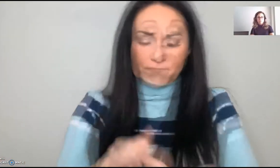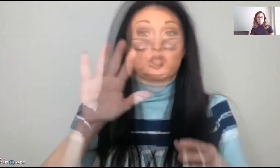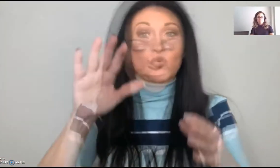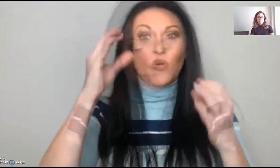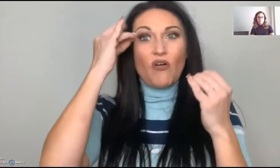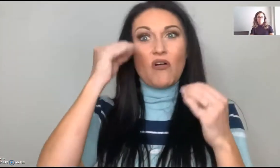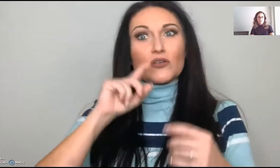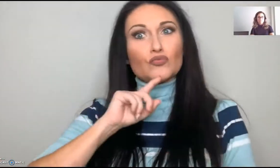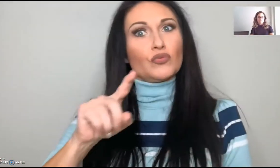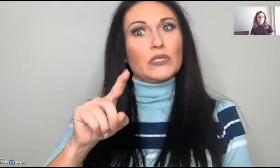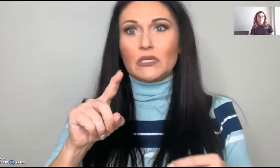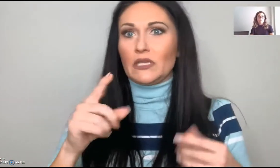now I'm more motivated.